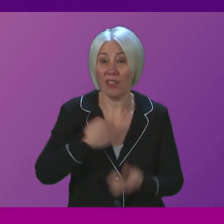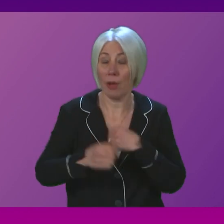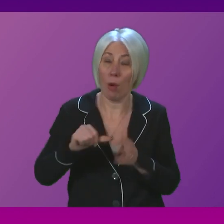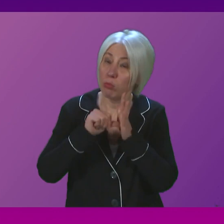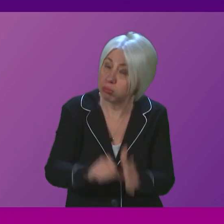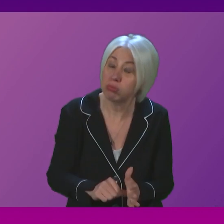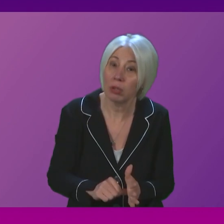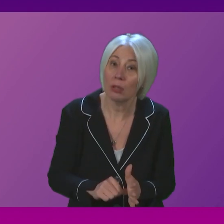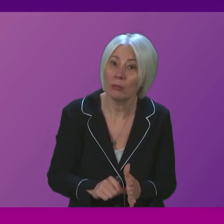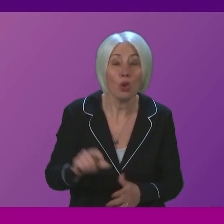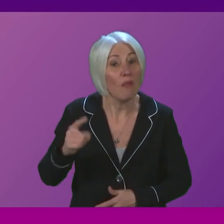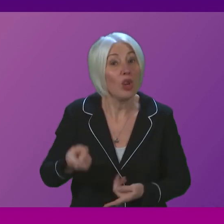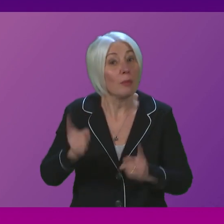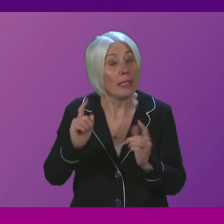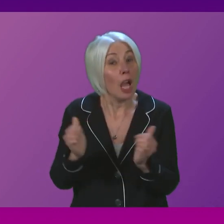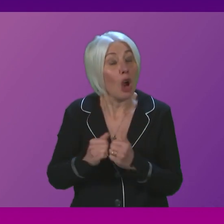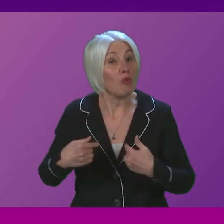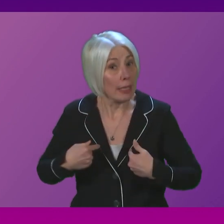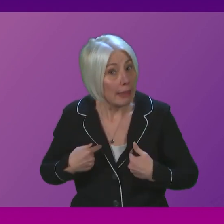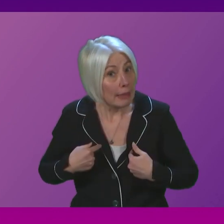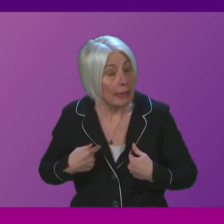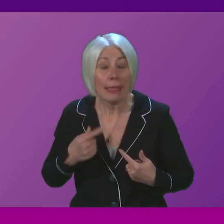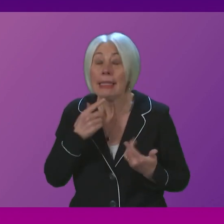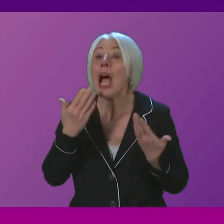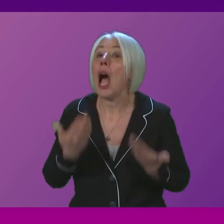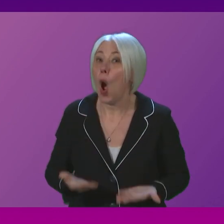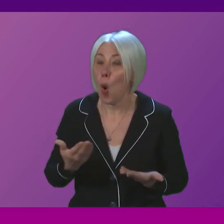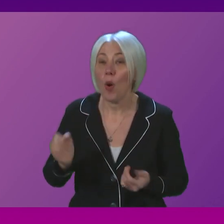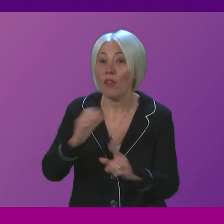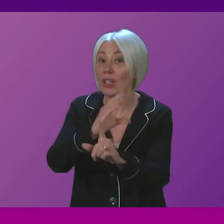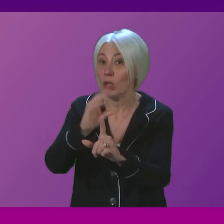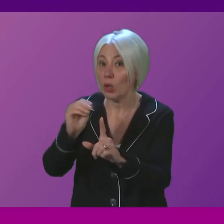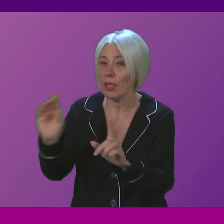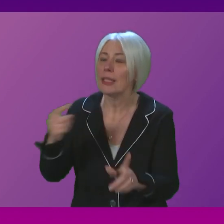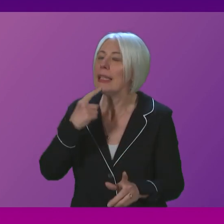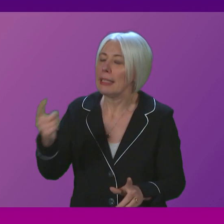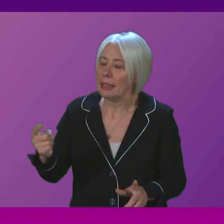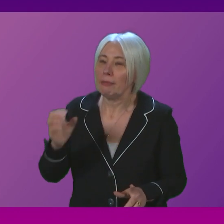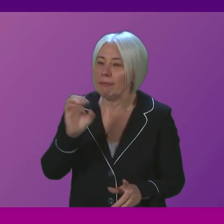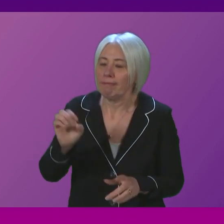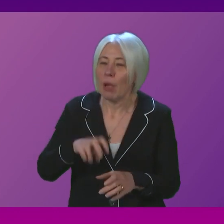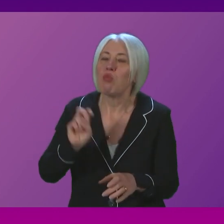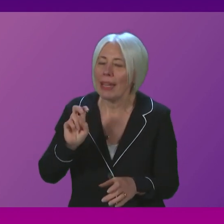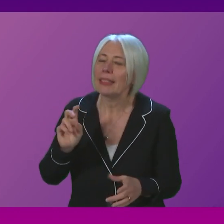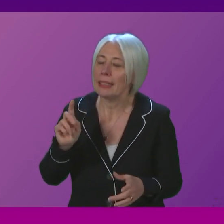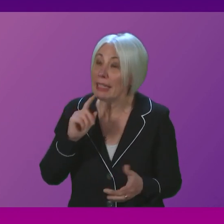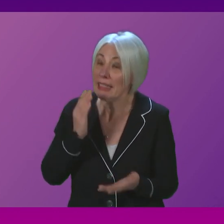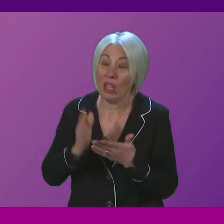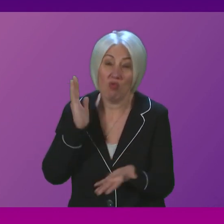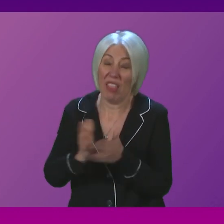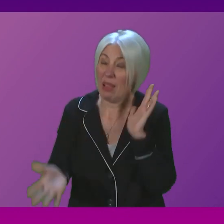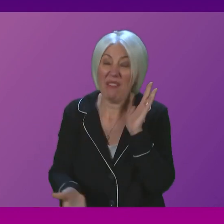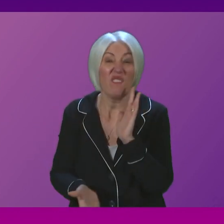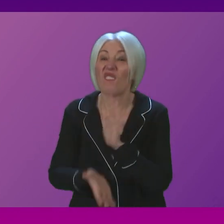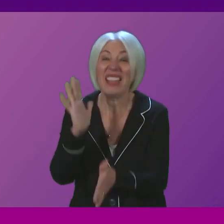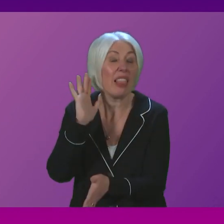Thank you Minister, agree with me that it is time for the Tories to call out Brexit for the act of vandalism that